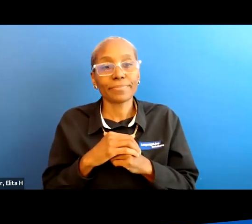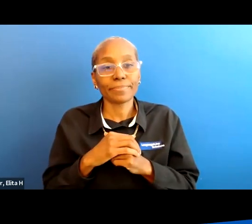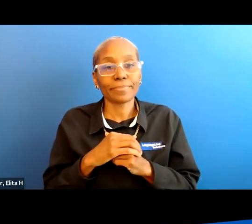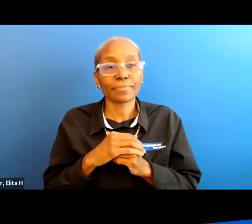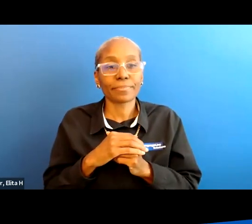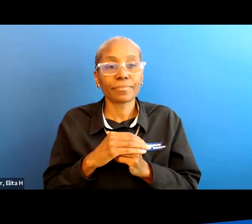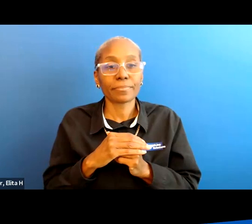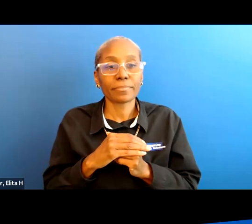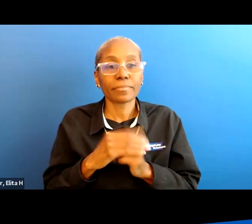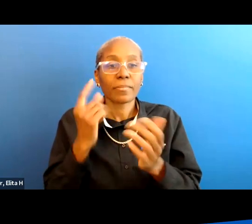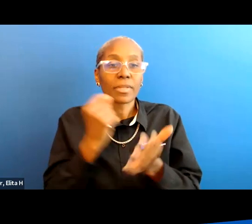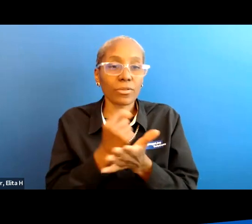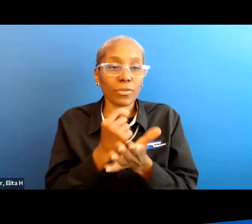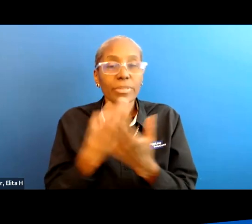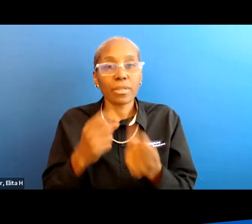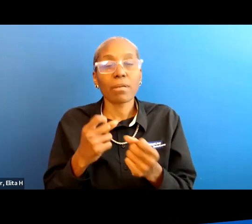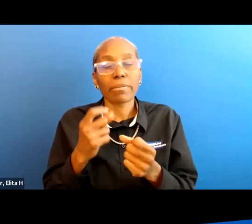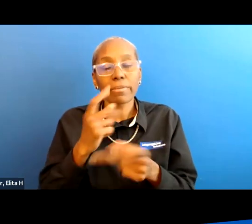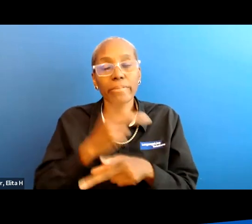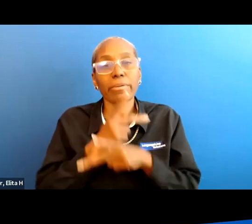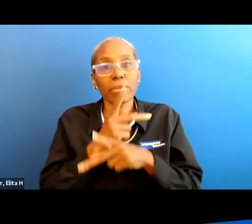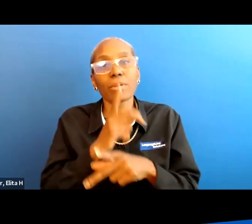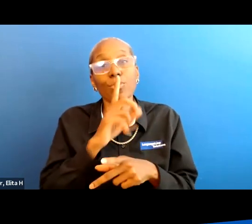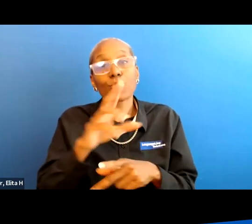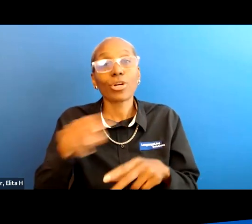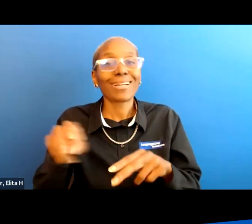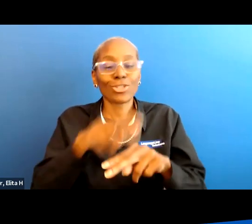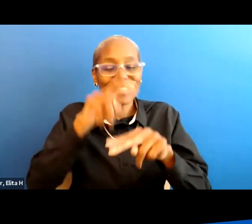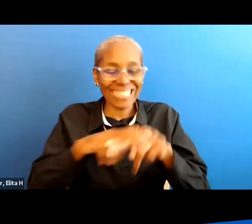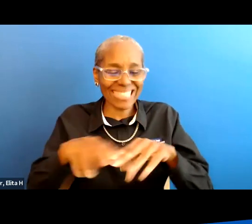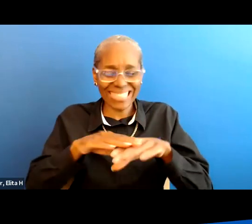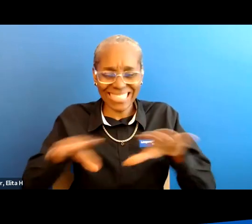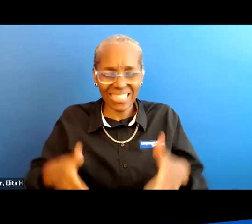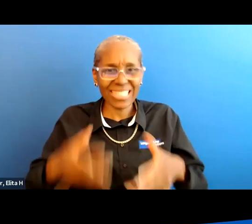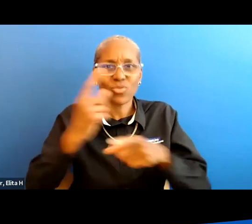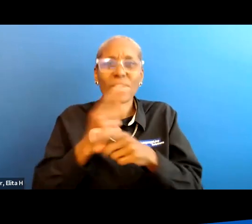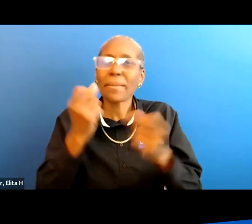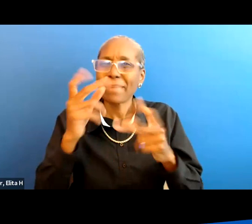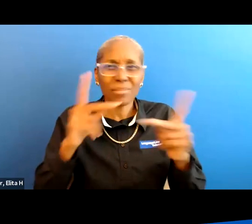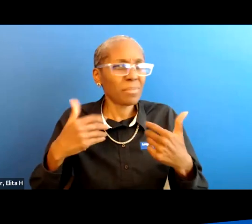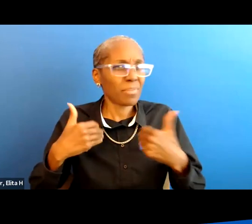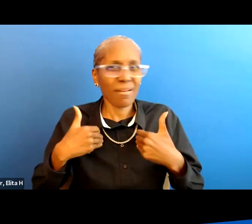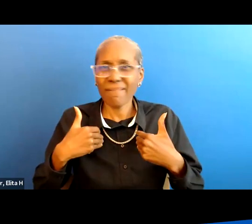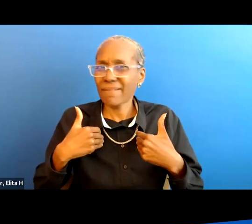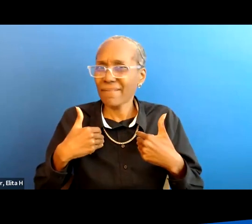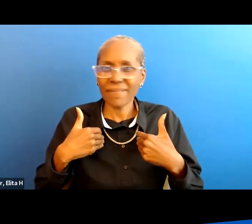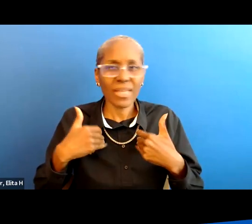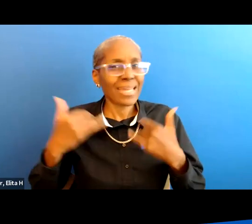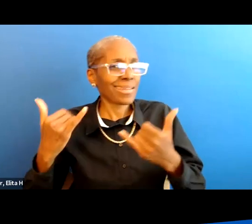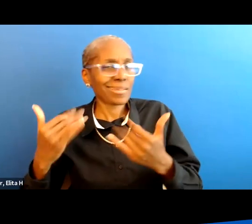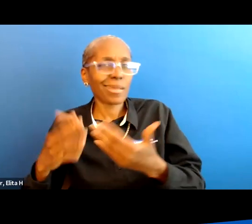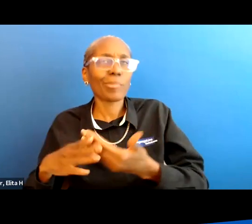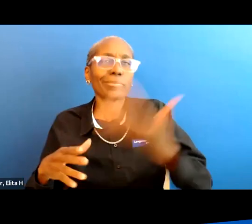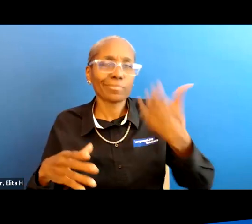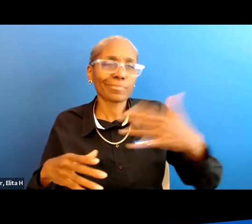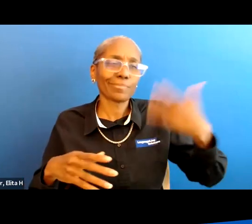your therapist your health care professional to make sure your seating is correct because we're finding a lot of people not so much nowadays i mean